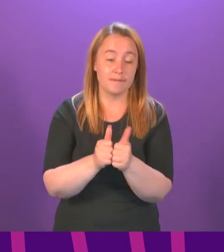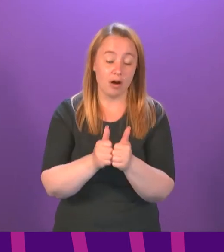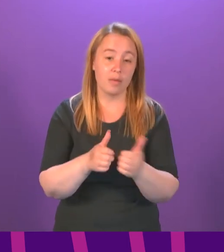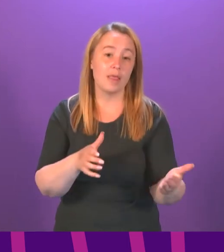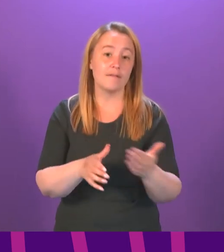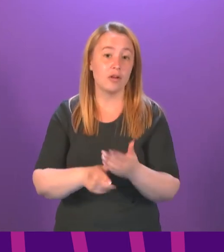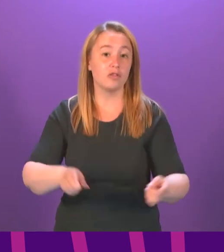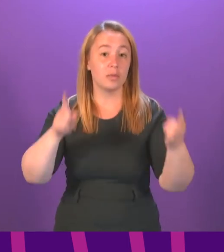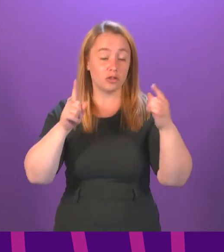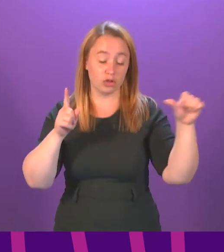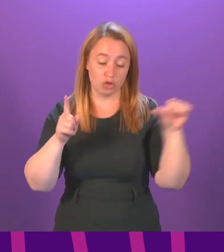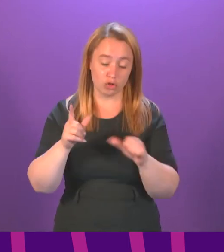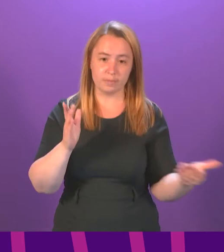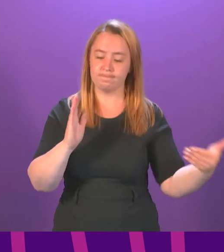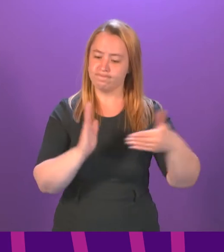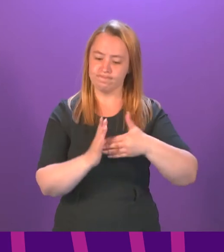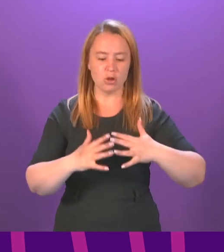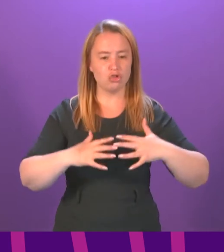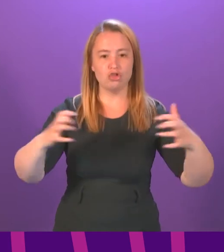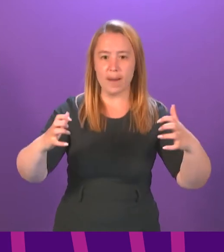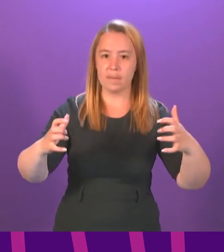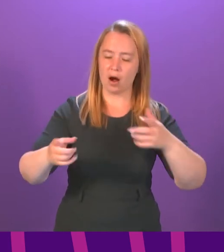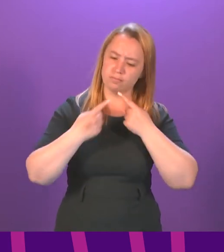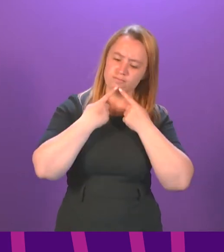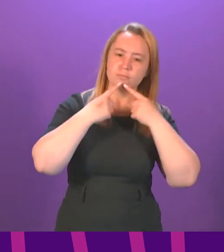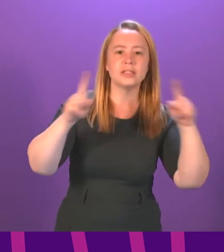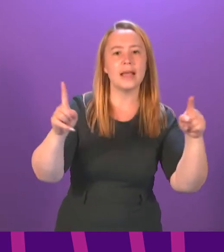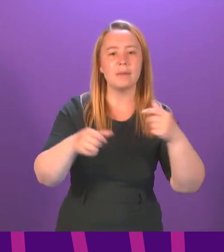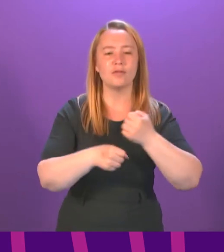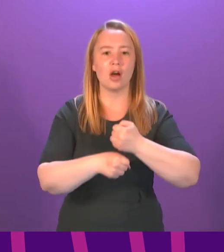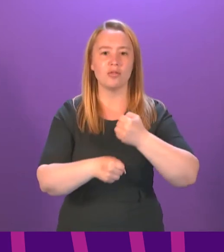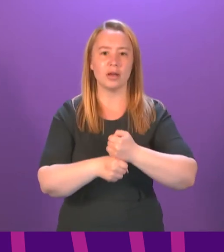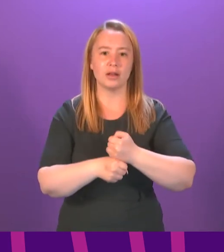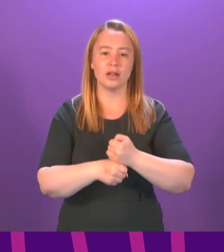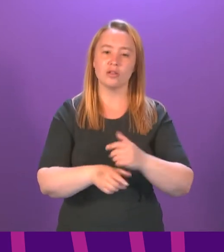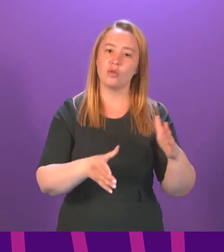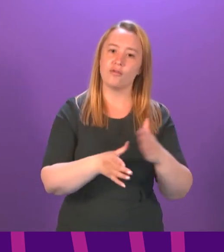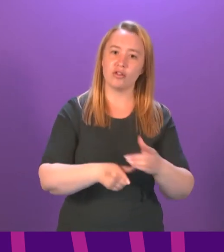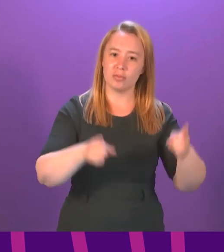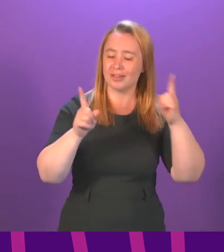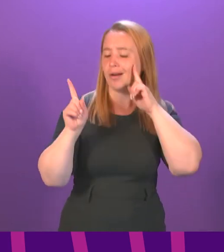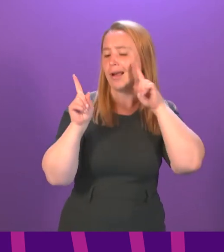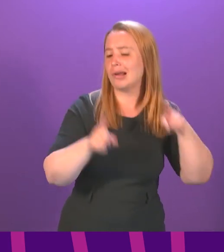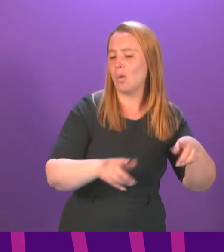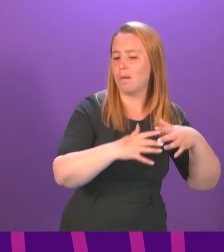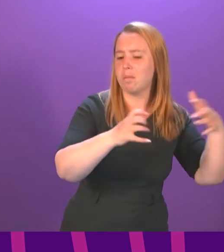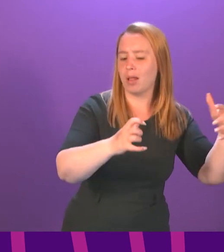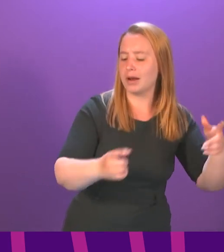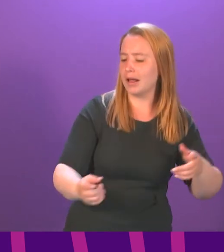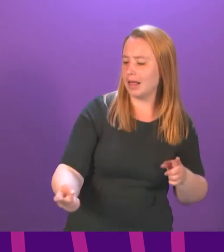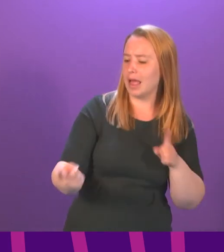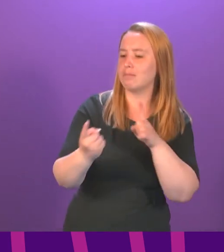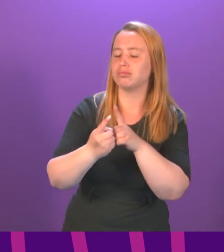Minister to come to this chamber to make government statements and that it is not in order for the First Minister to ignore this parliament and make